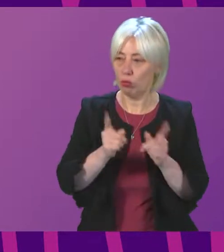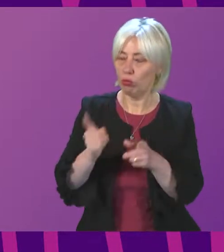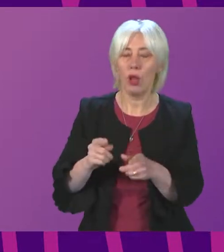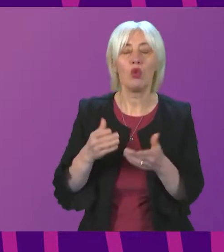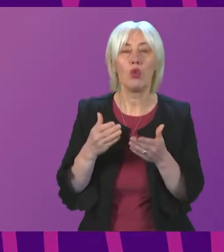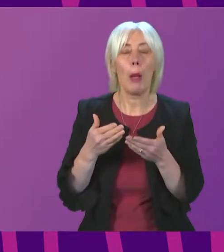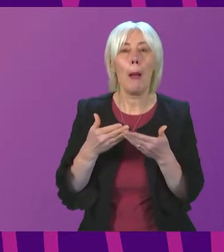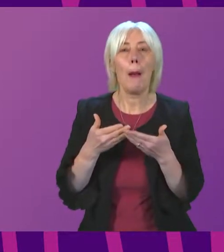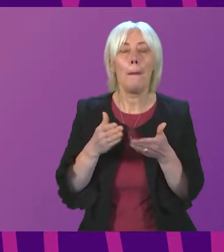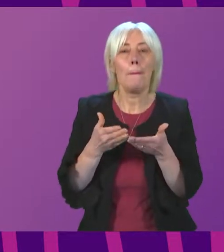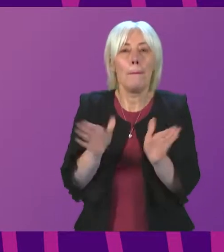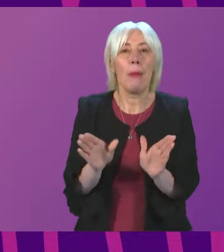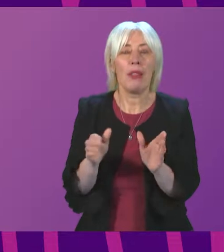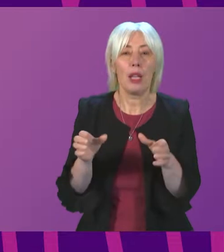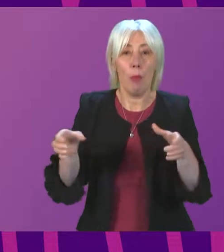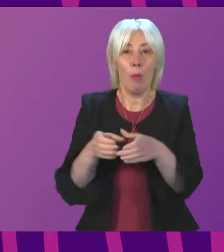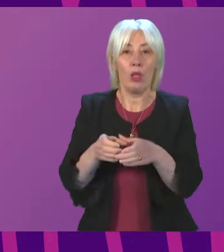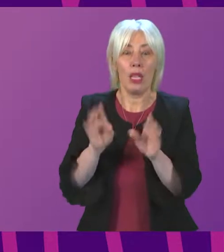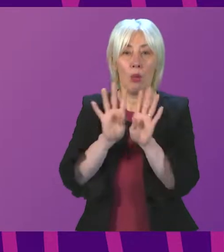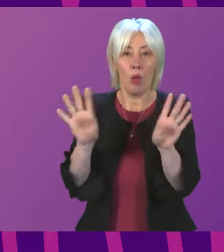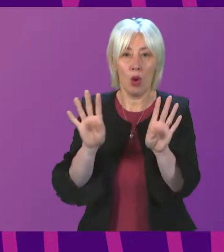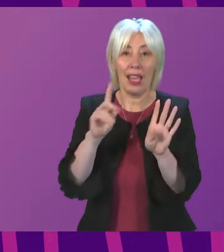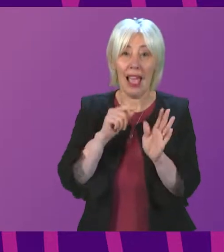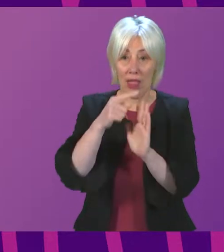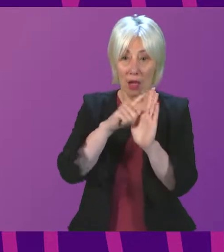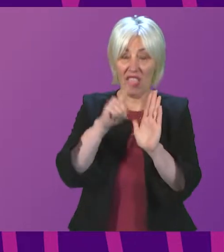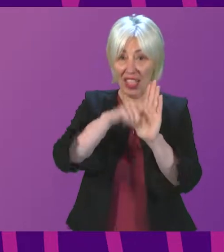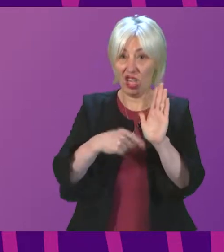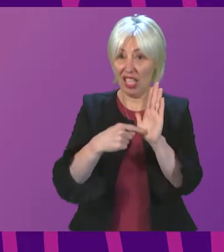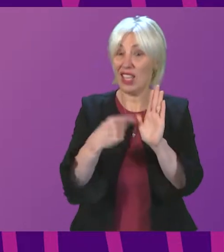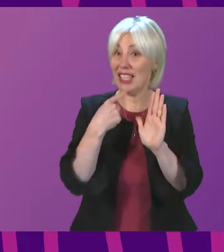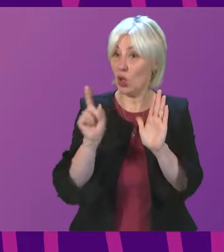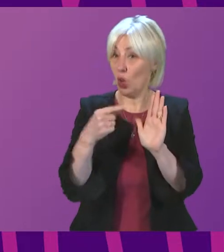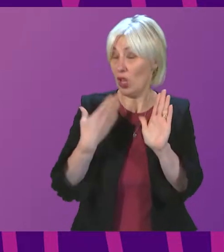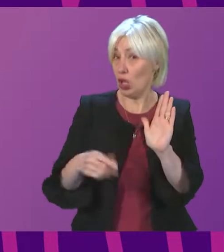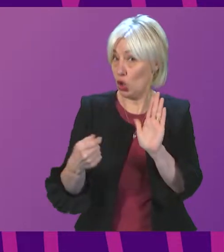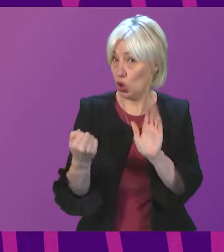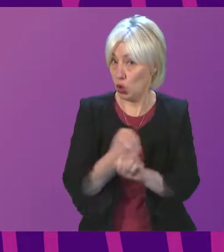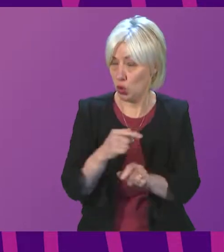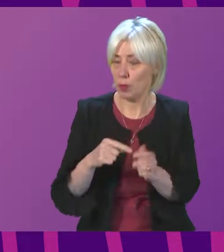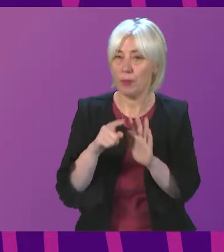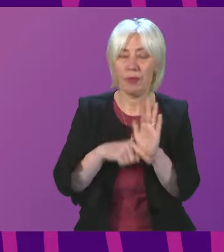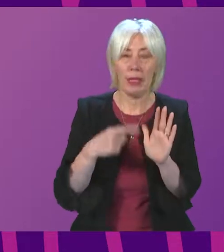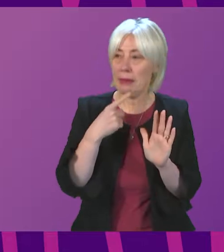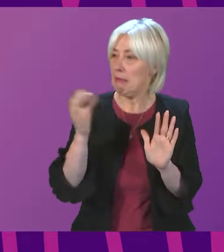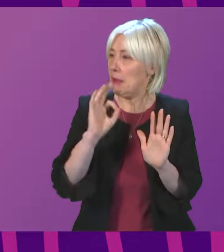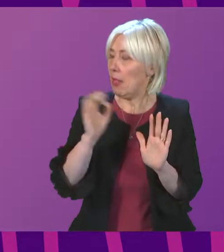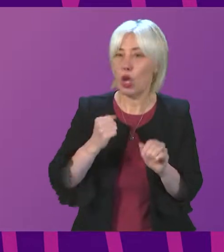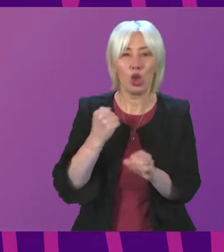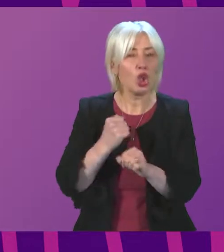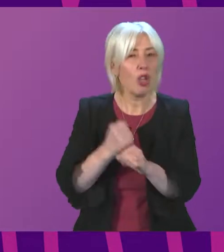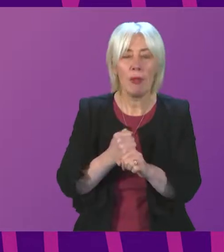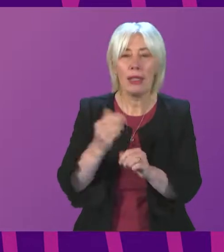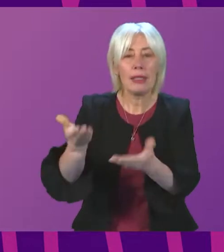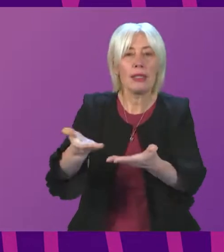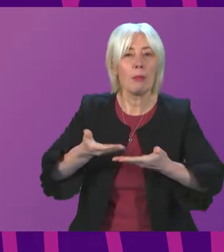body board are set out in the public bodies founding legislation. The committee highlighted that there was quote nothing in the Scottish Government's